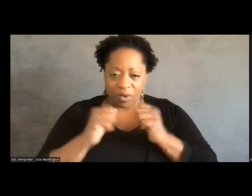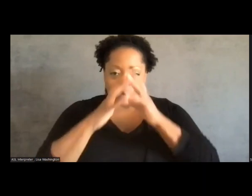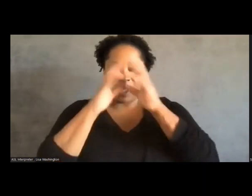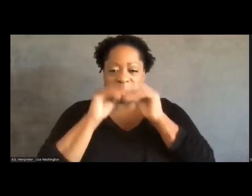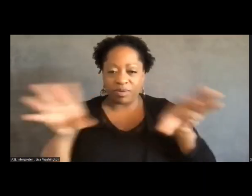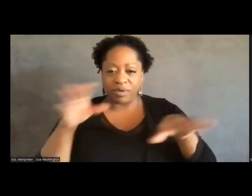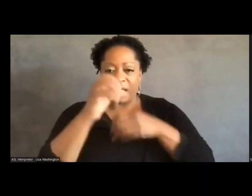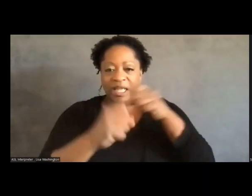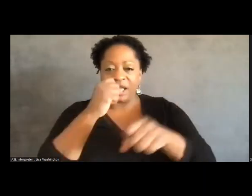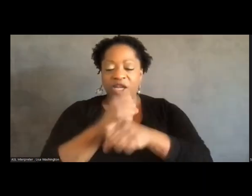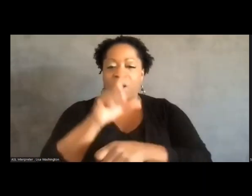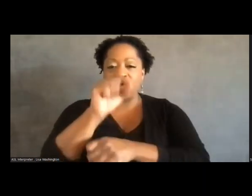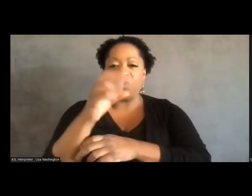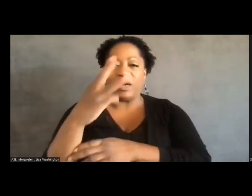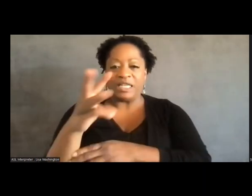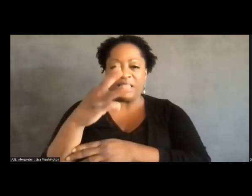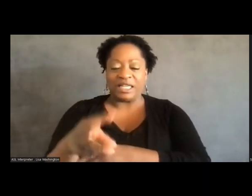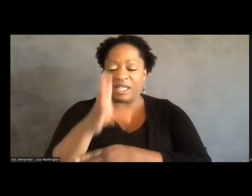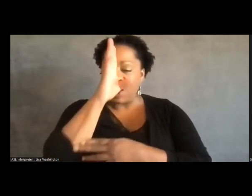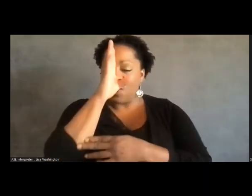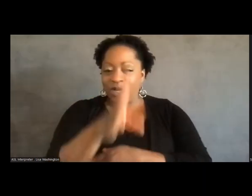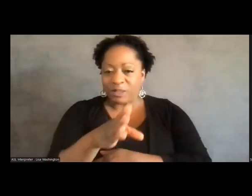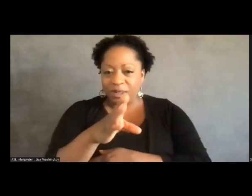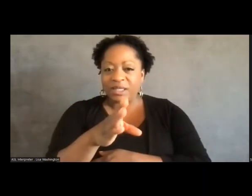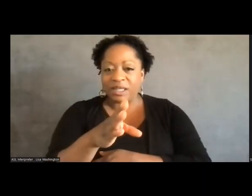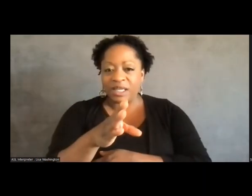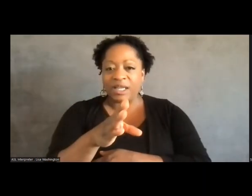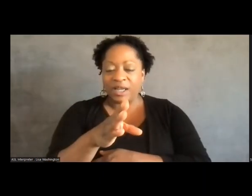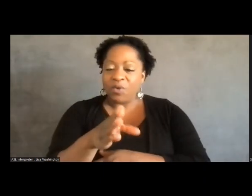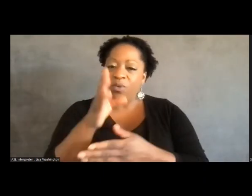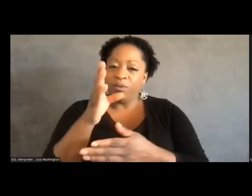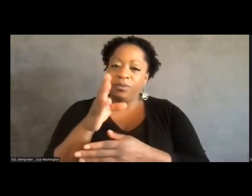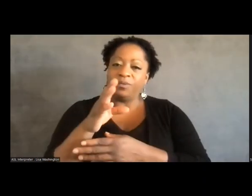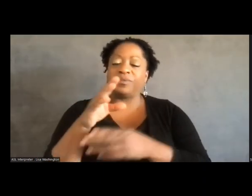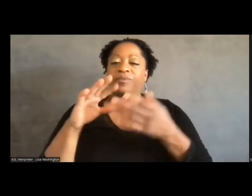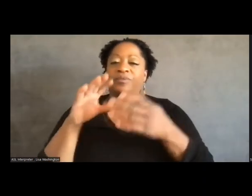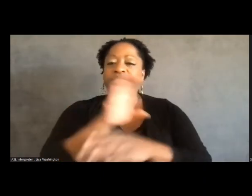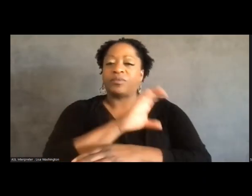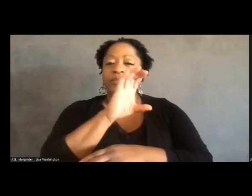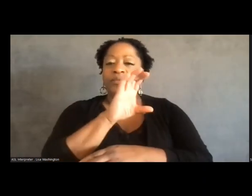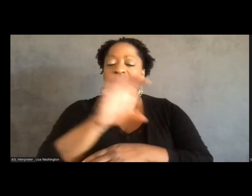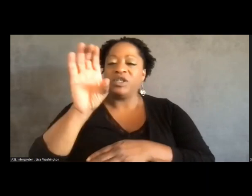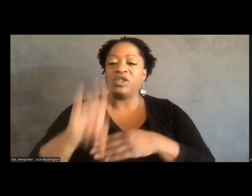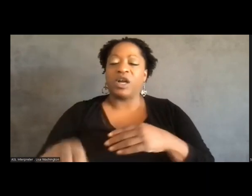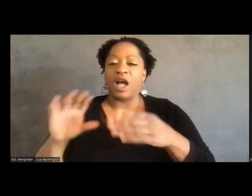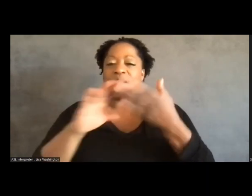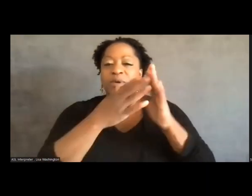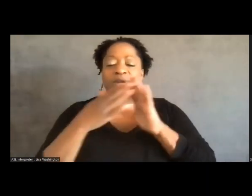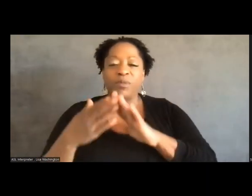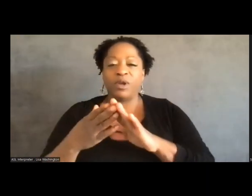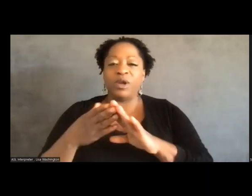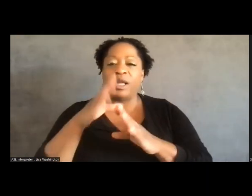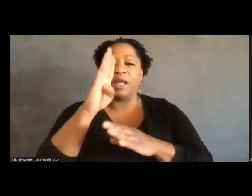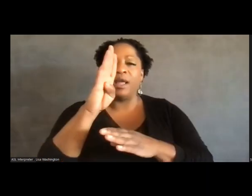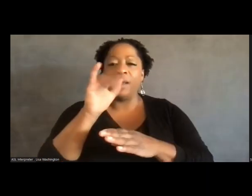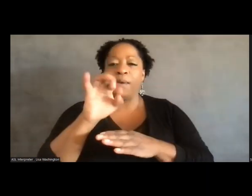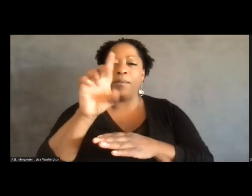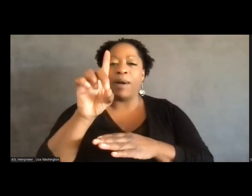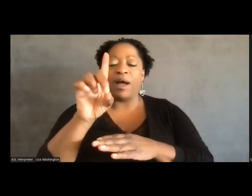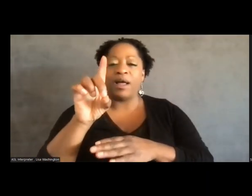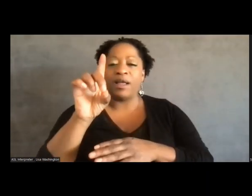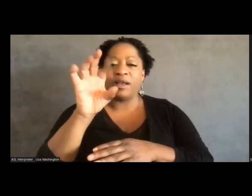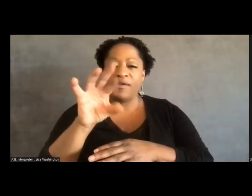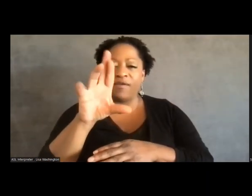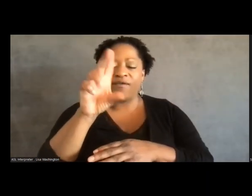we had explicitly abolitionist organizations like Chicago Community Bond Fund, which is how I came into this work, and